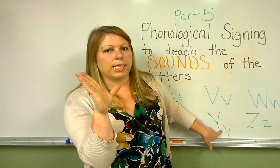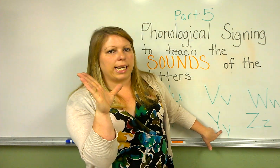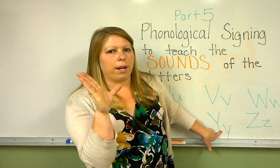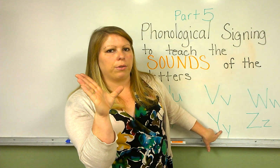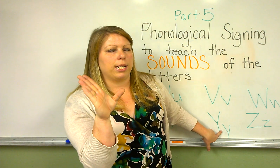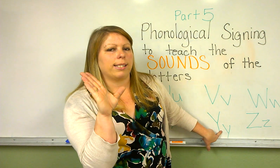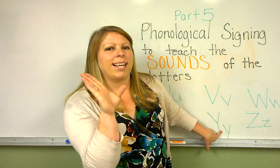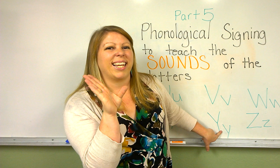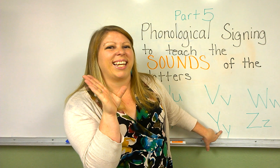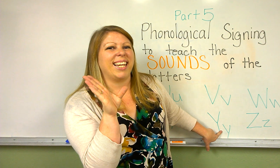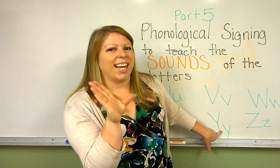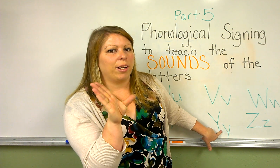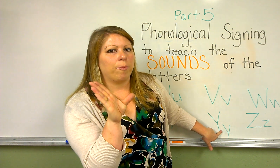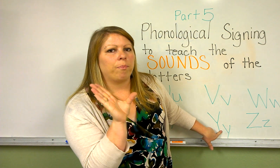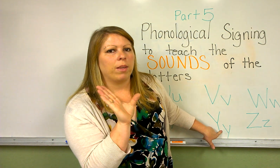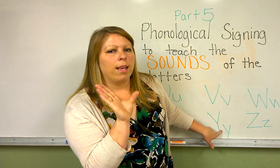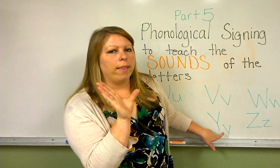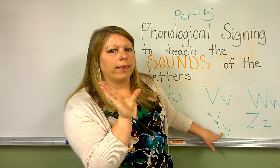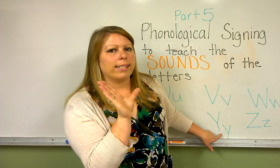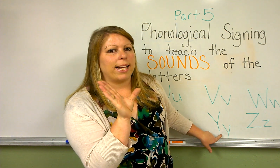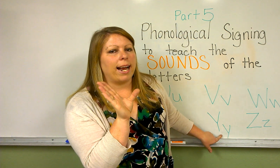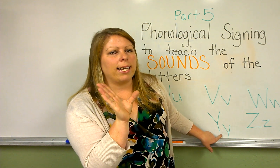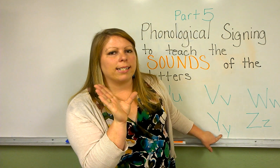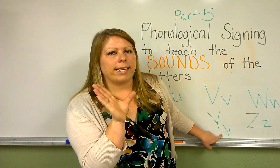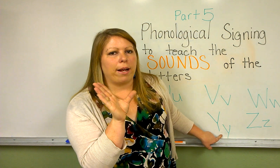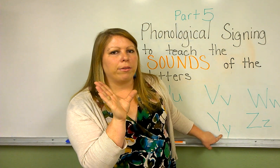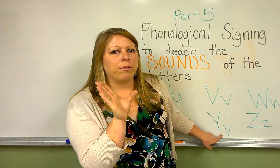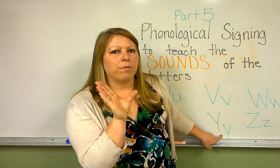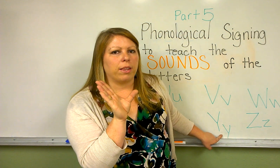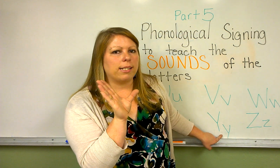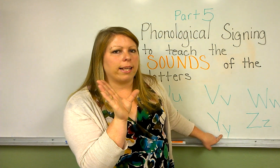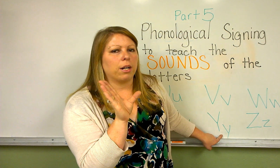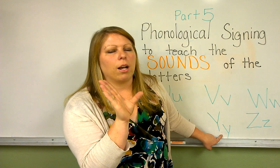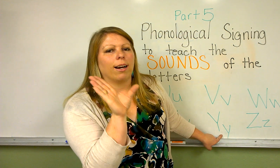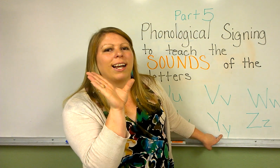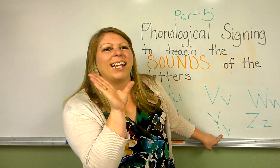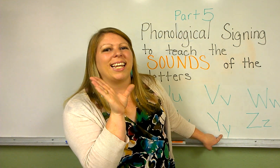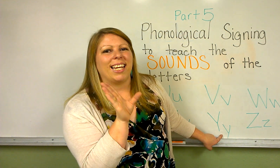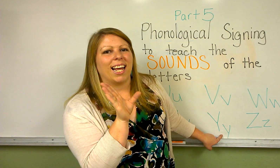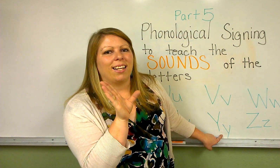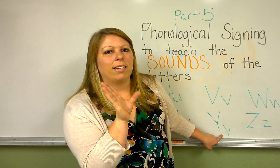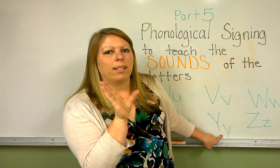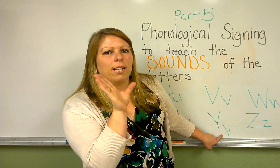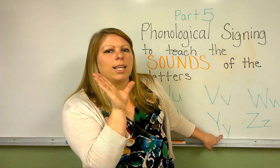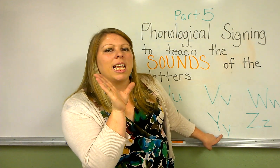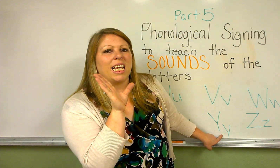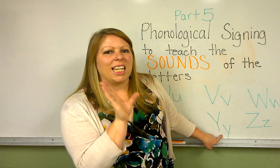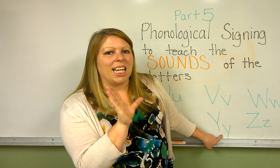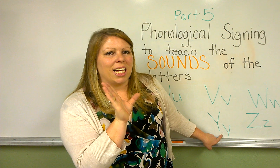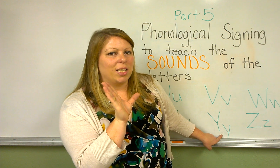sound. It's yuh. The sign and sound for this letter are yuh. Yuh.